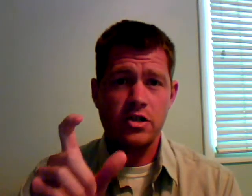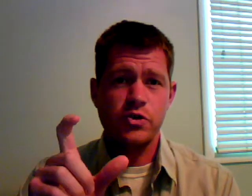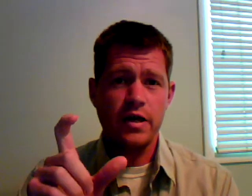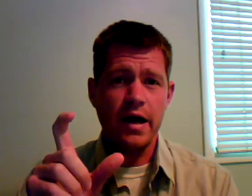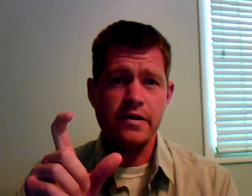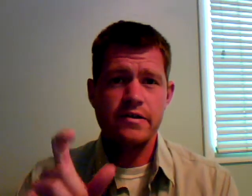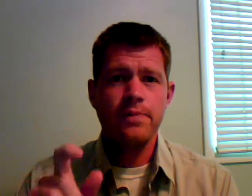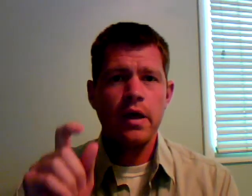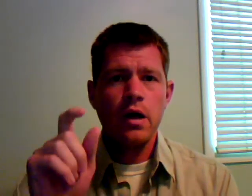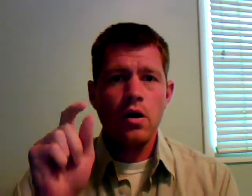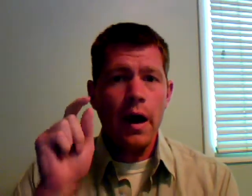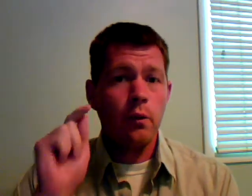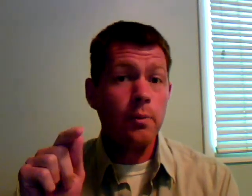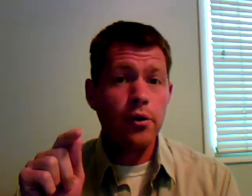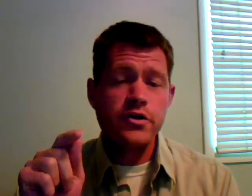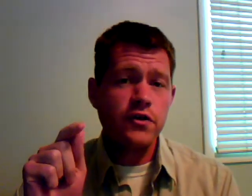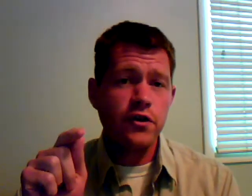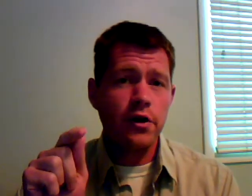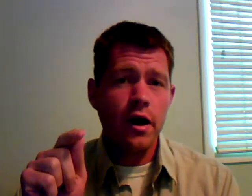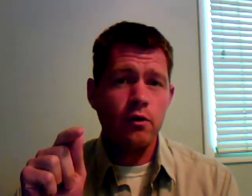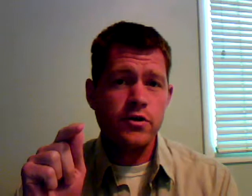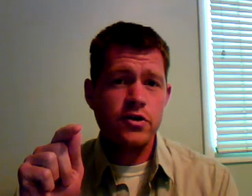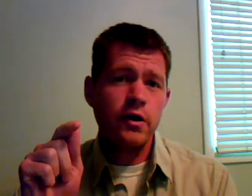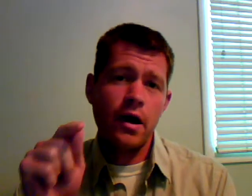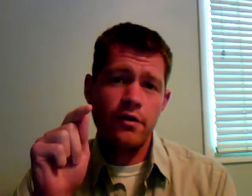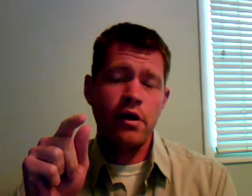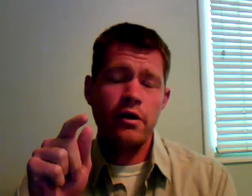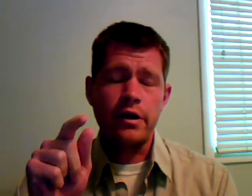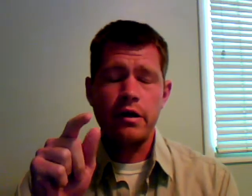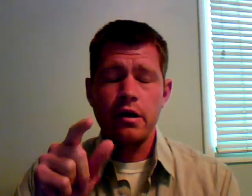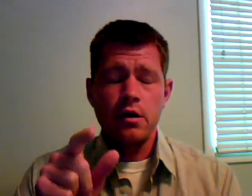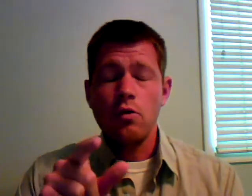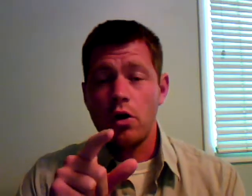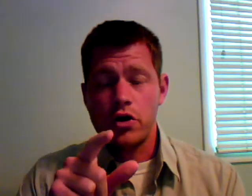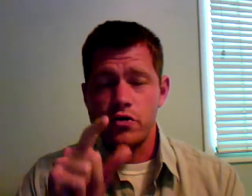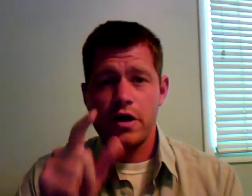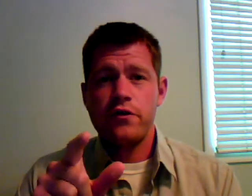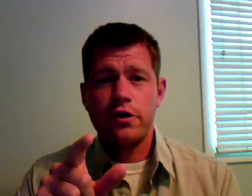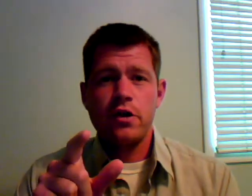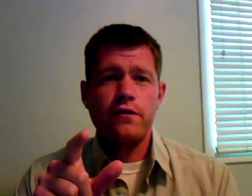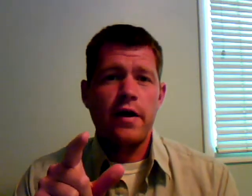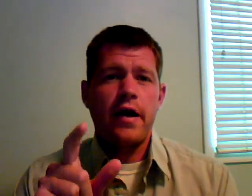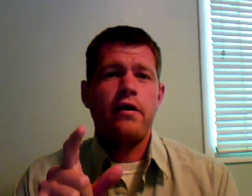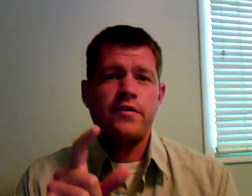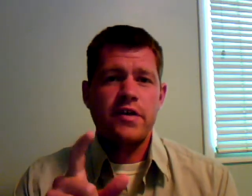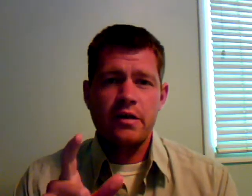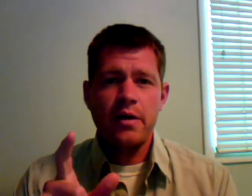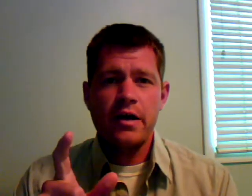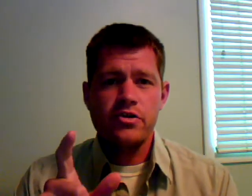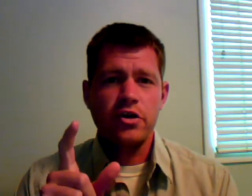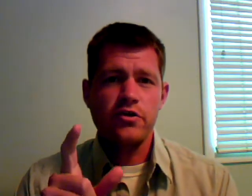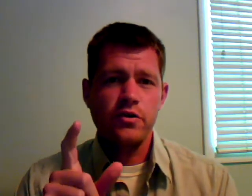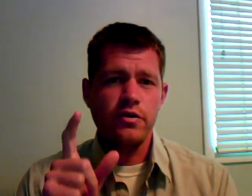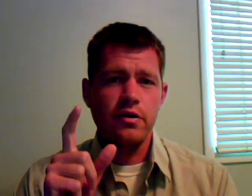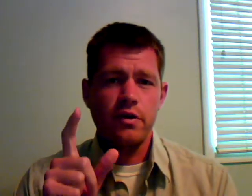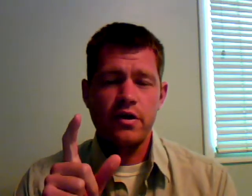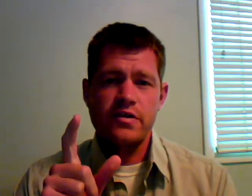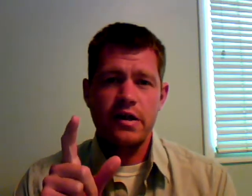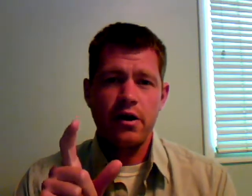actually dies. At what point do you figure out what's going on in the lottery? Well, you definitely don't find out on the second page like you do in the things they